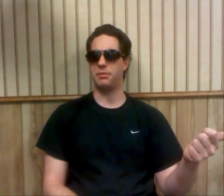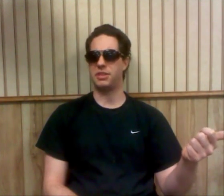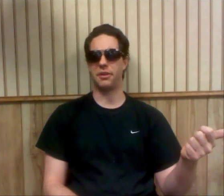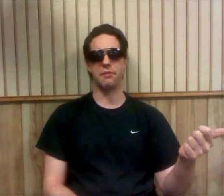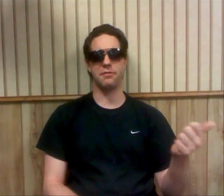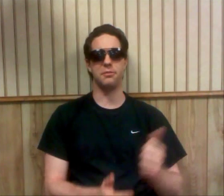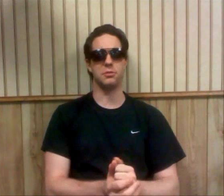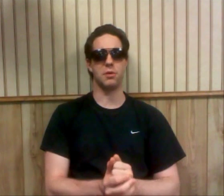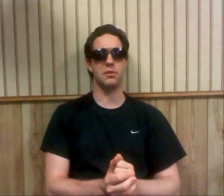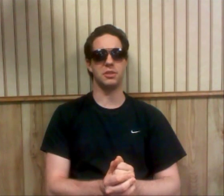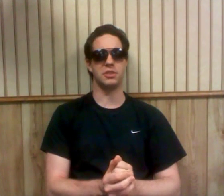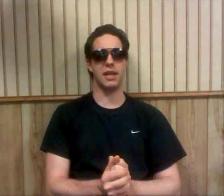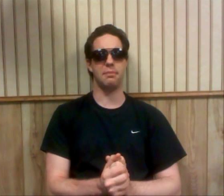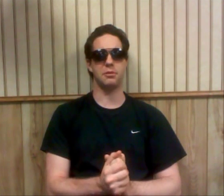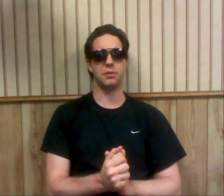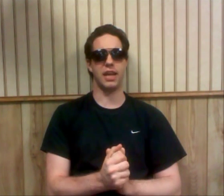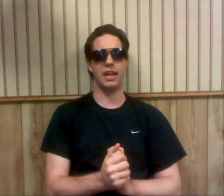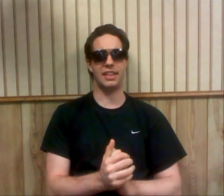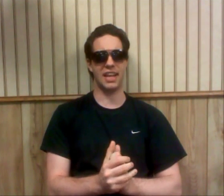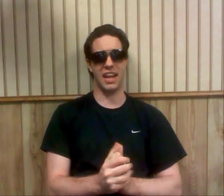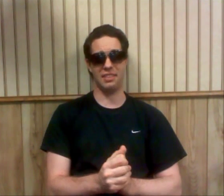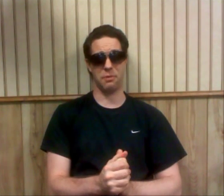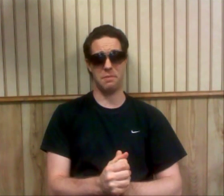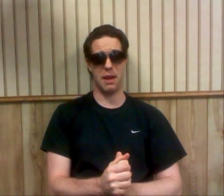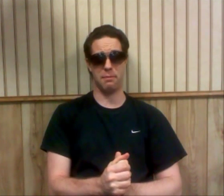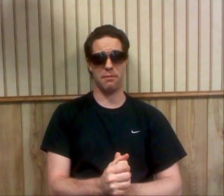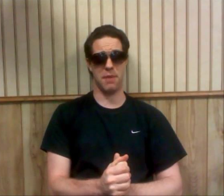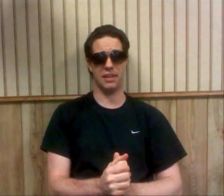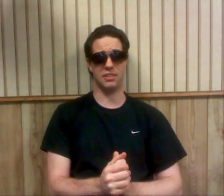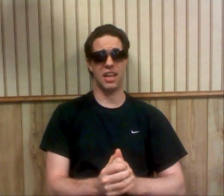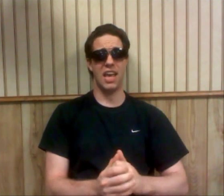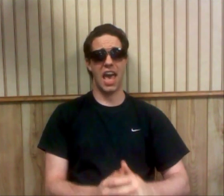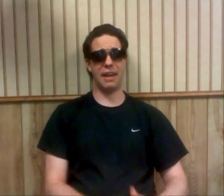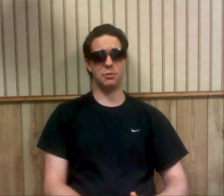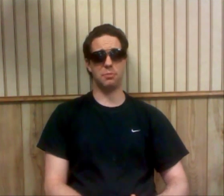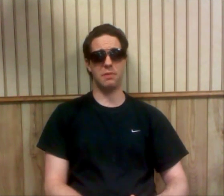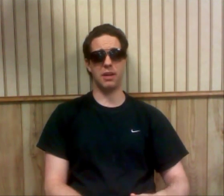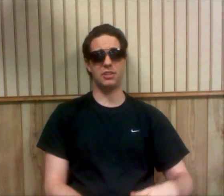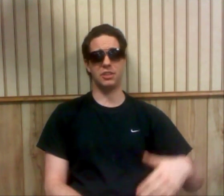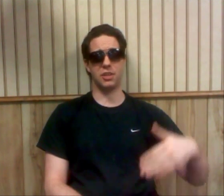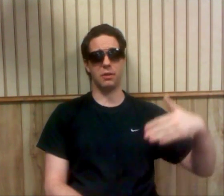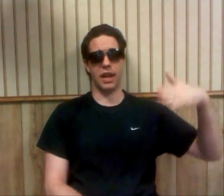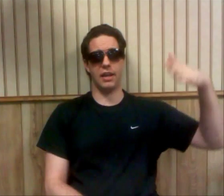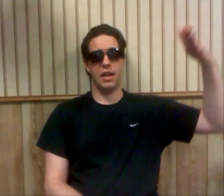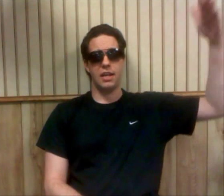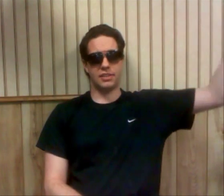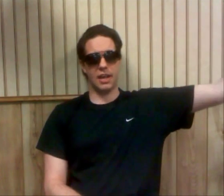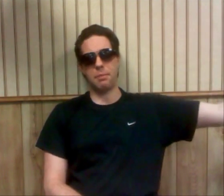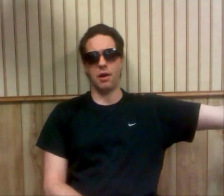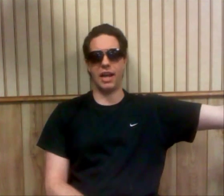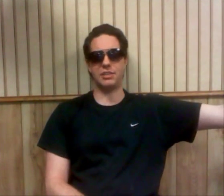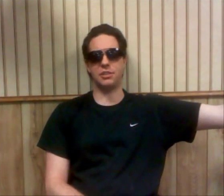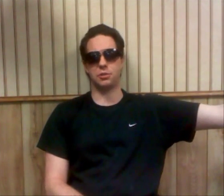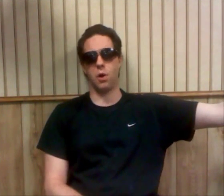Mysterio feud was one of those examples where I think they had three pay-per-view matches, and it was pretty much just, okay, CM Punk has control